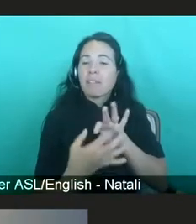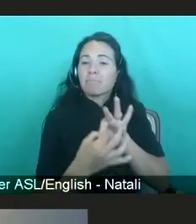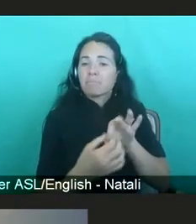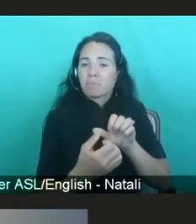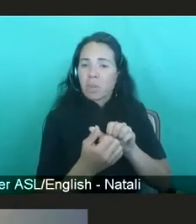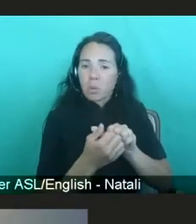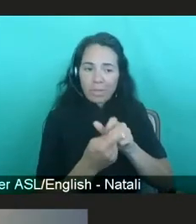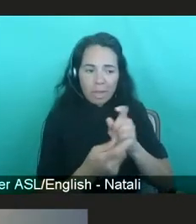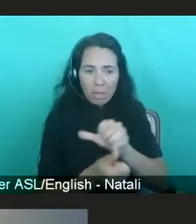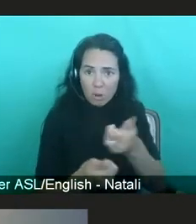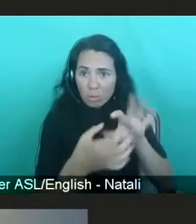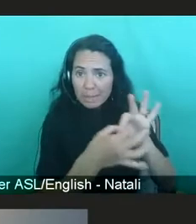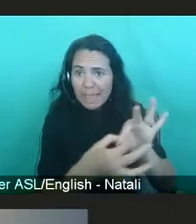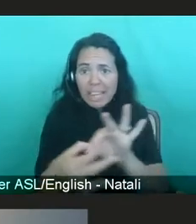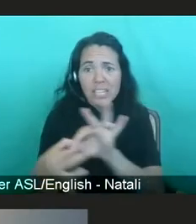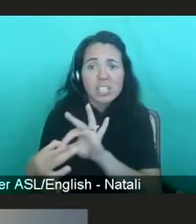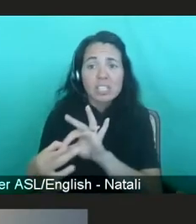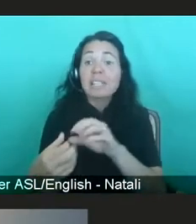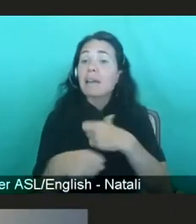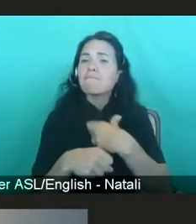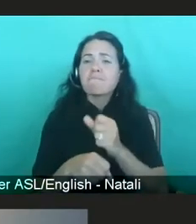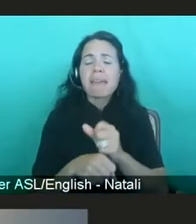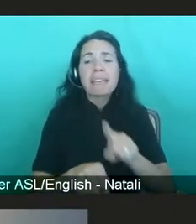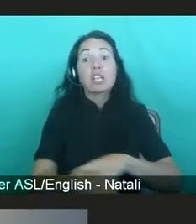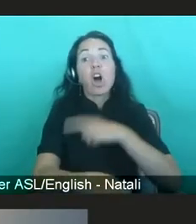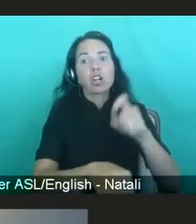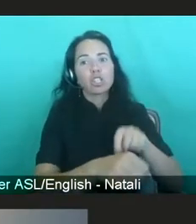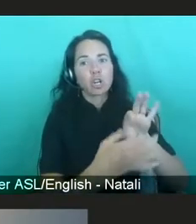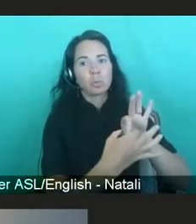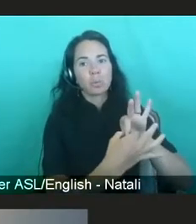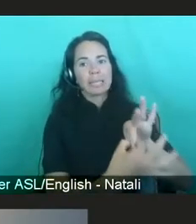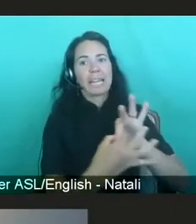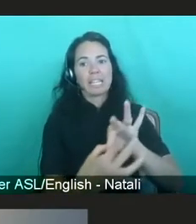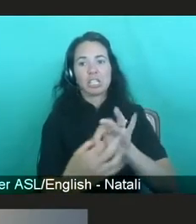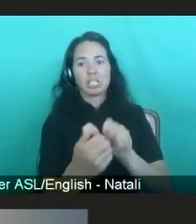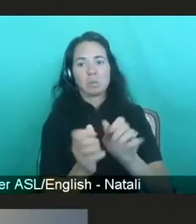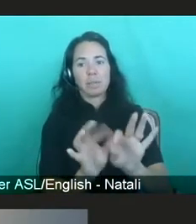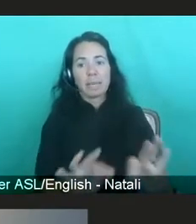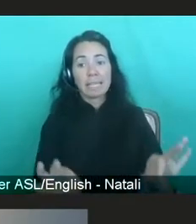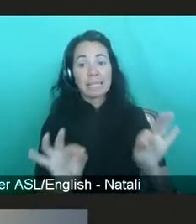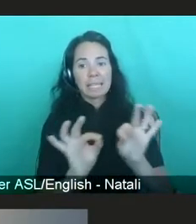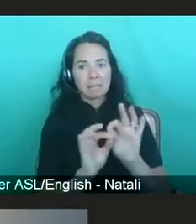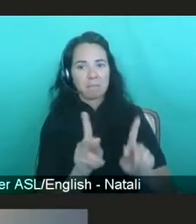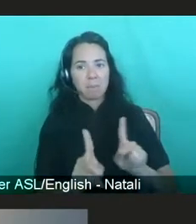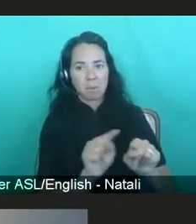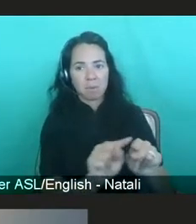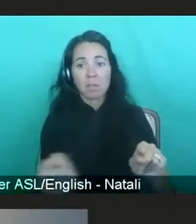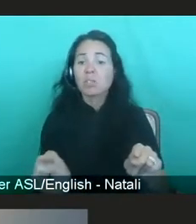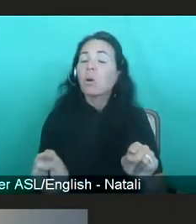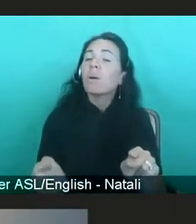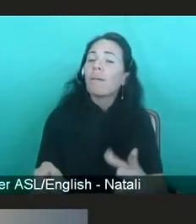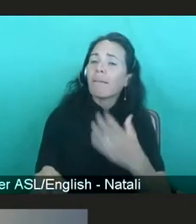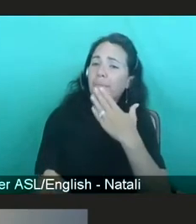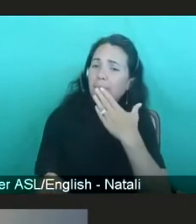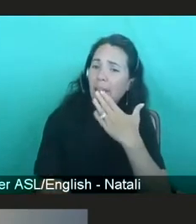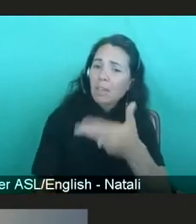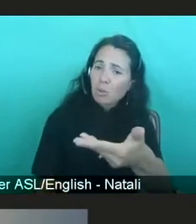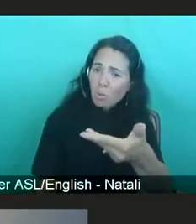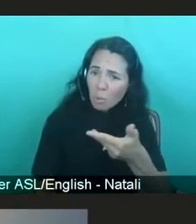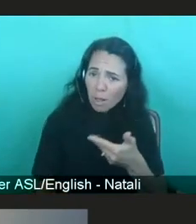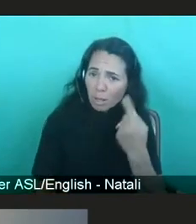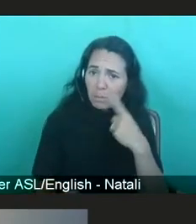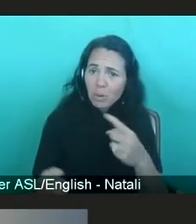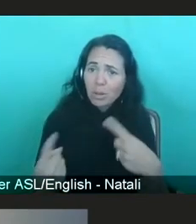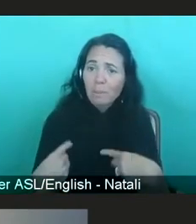on building long-term relationships with key stakeholders. Stephan, welcome for being here today.